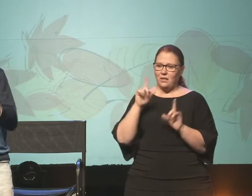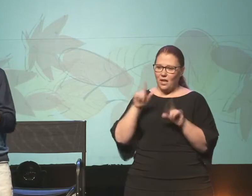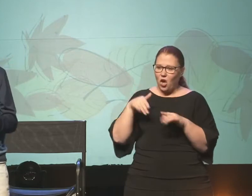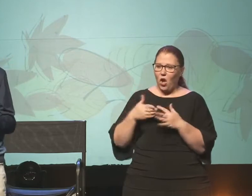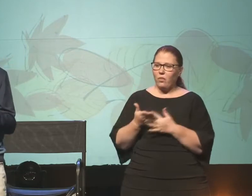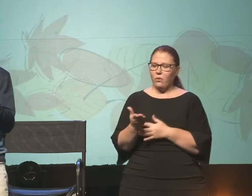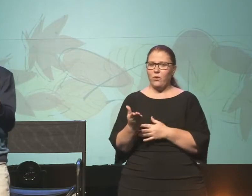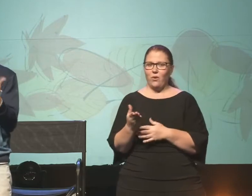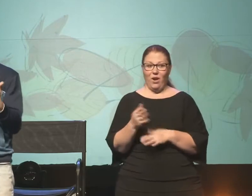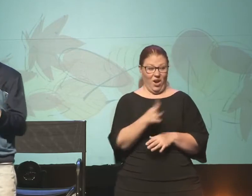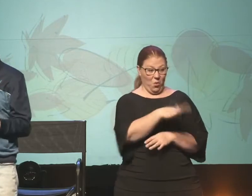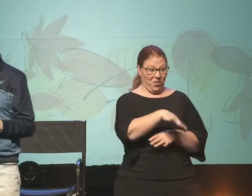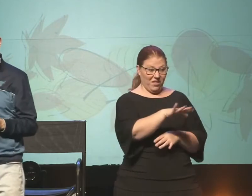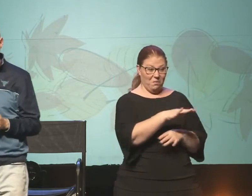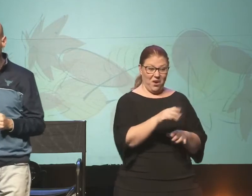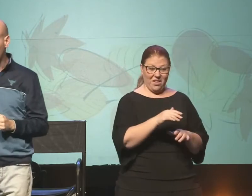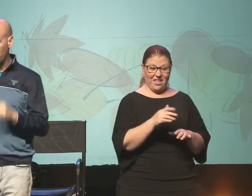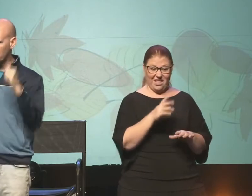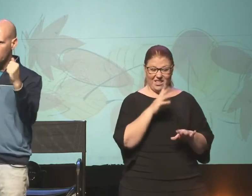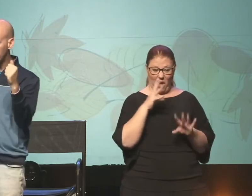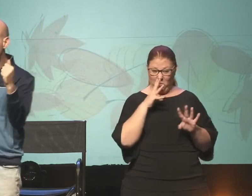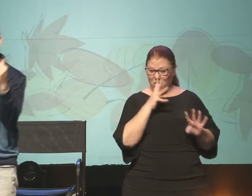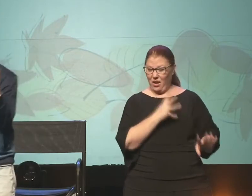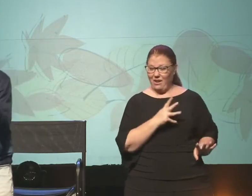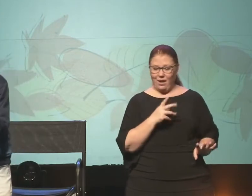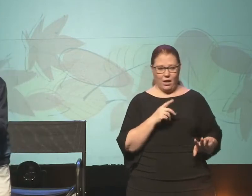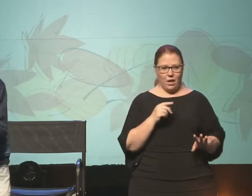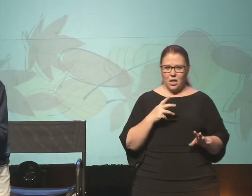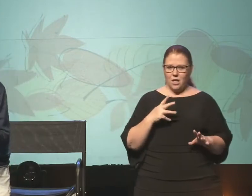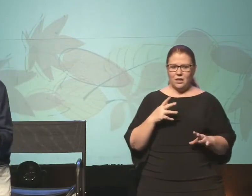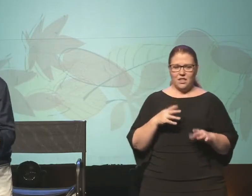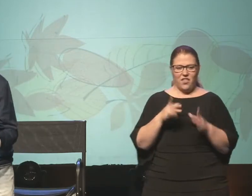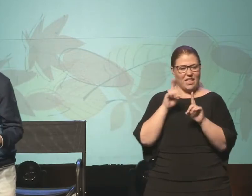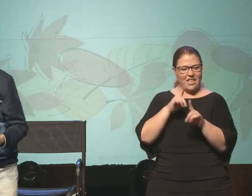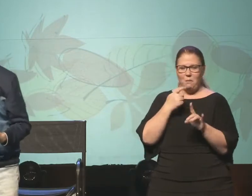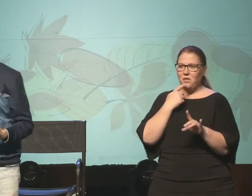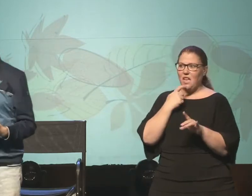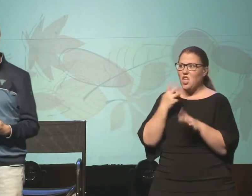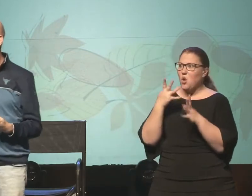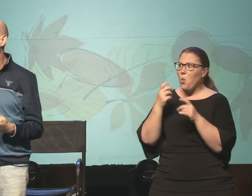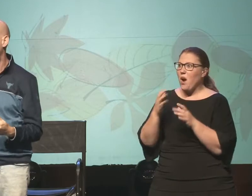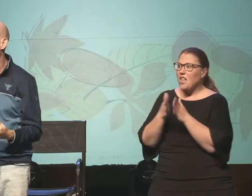Samaritans rejected, a couple of Jesus' disciples were like, do you want us to call fire down on them?